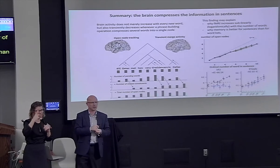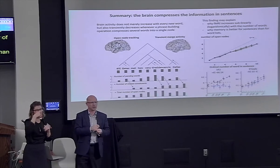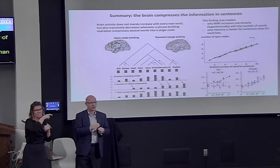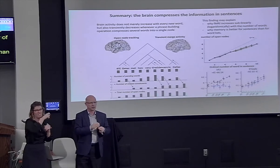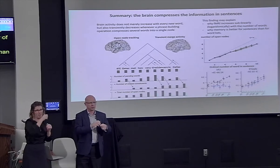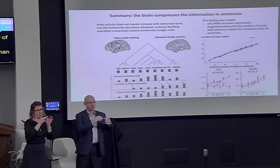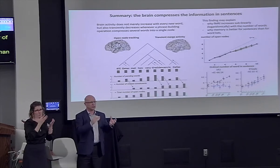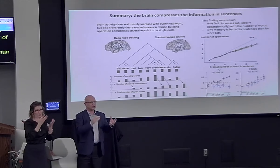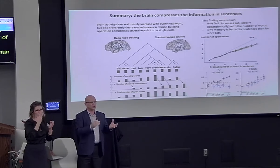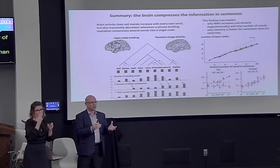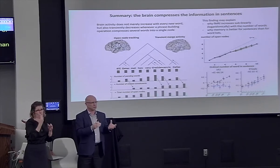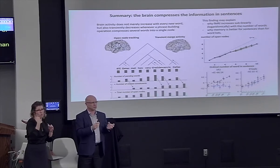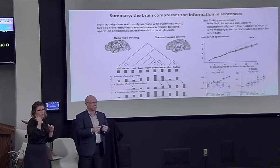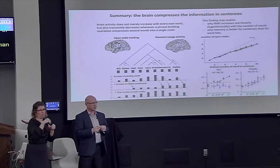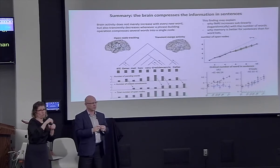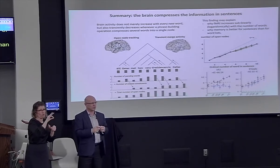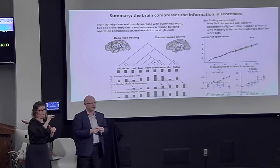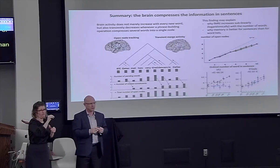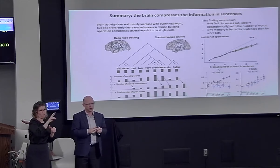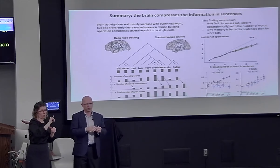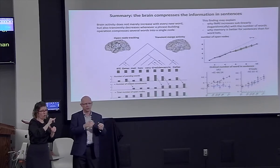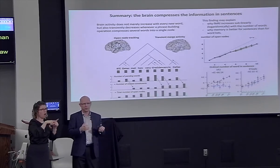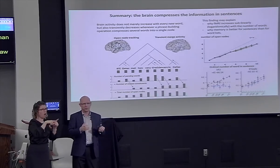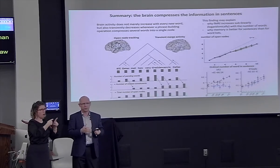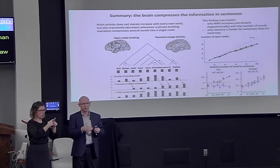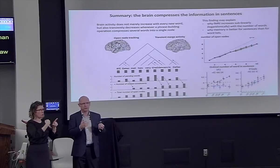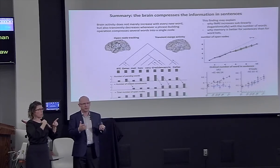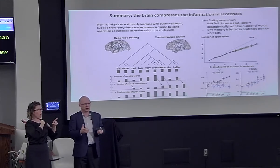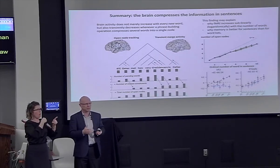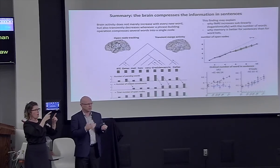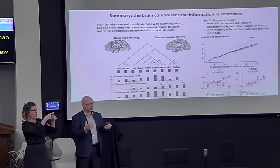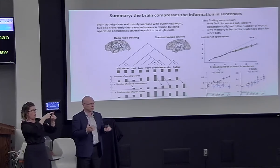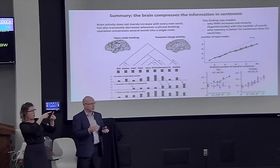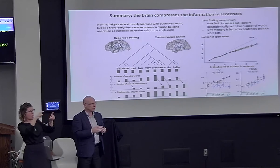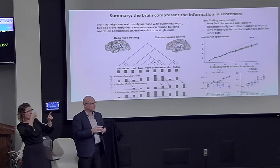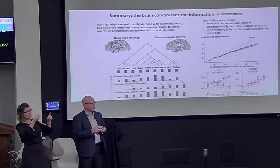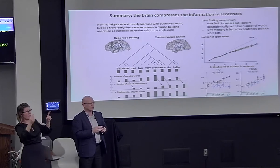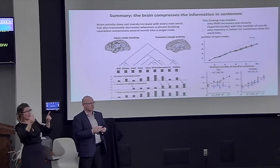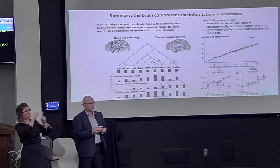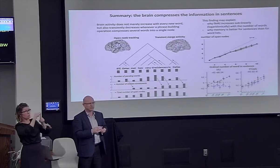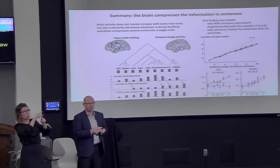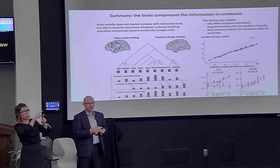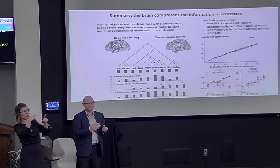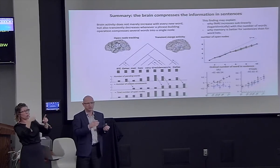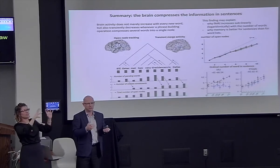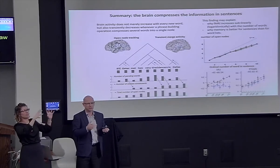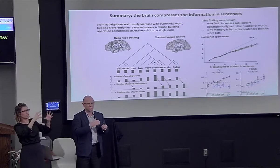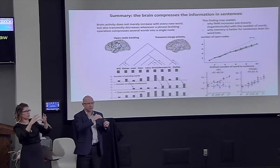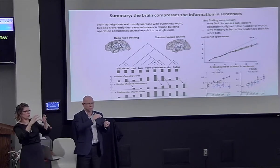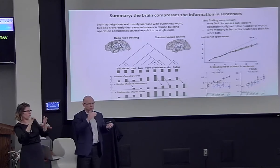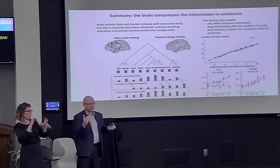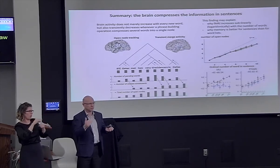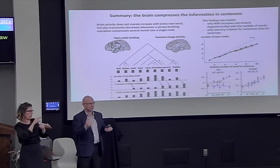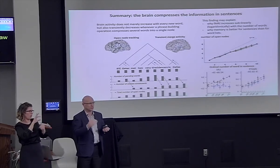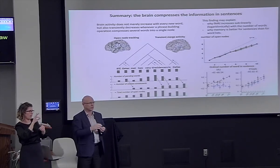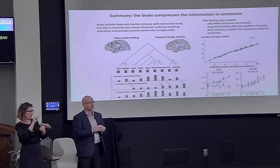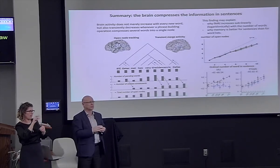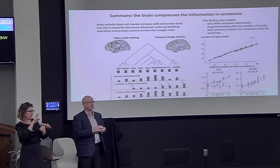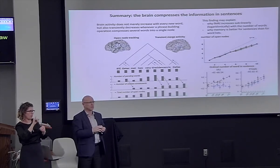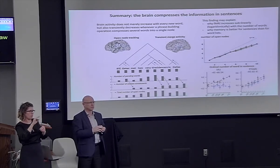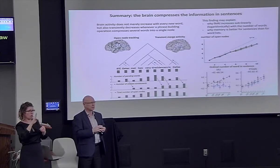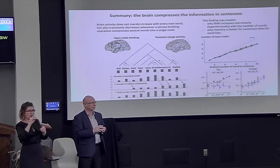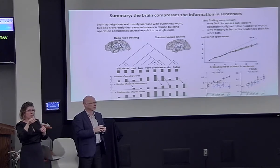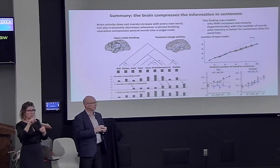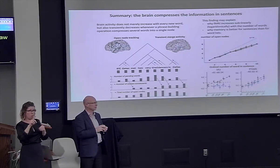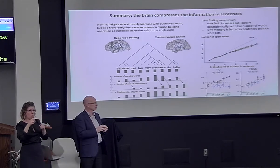fMRI. When you integrate over multiple words as, you know, the bold signal in fMRI does, it integrates across